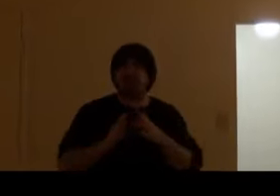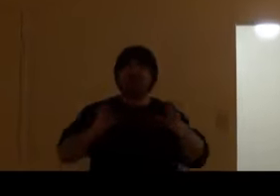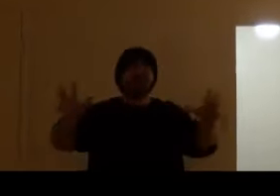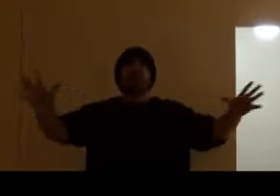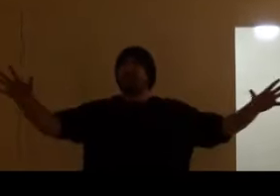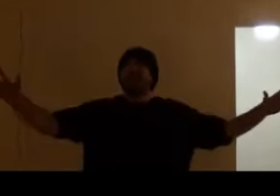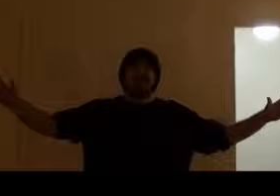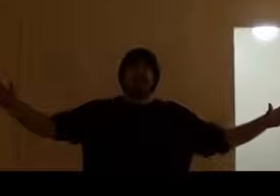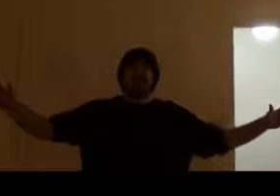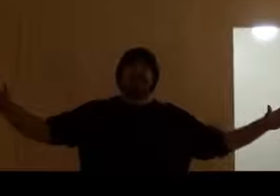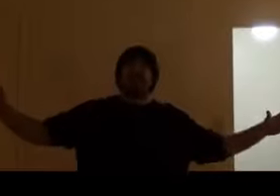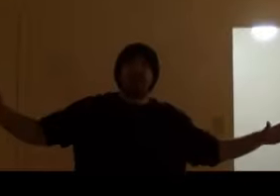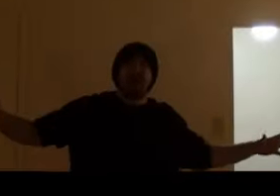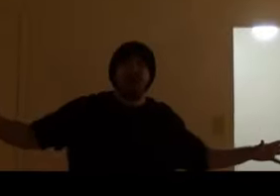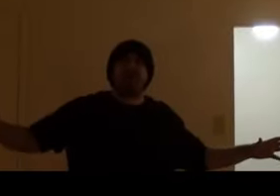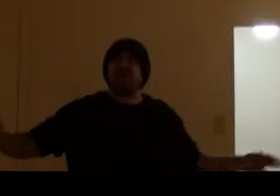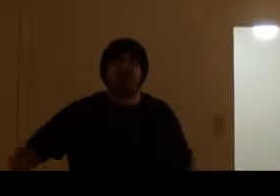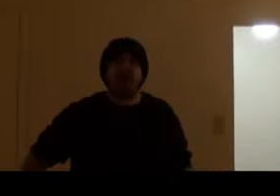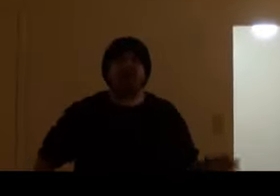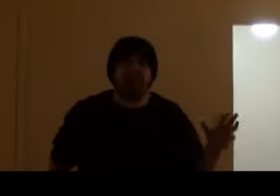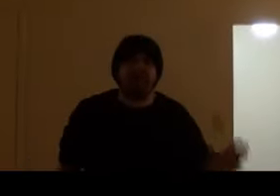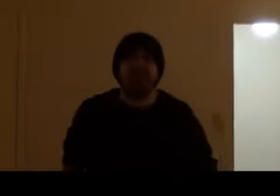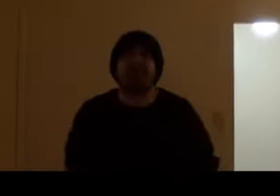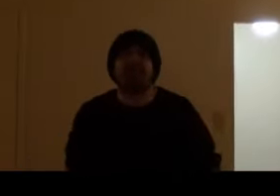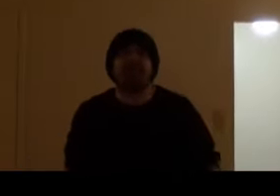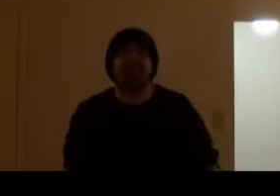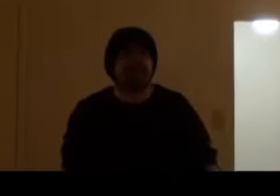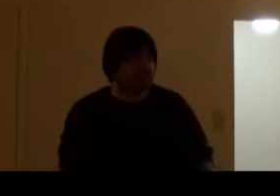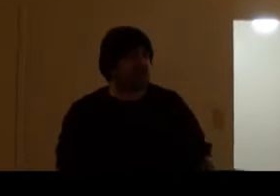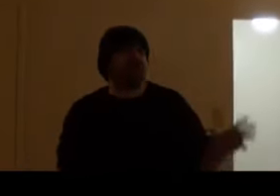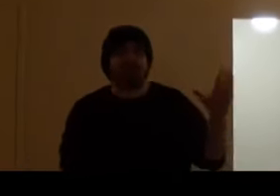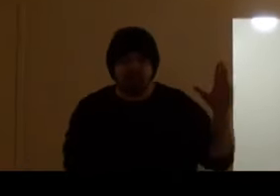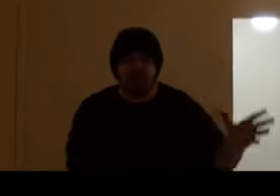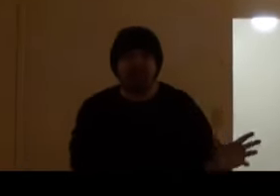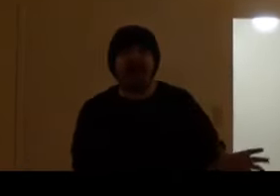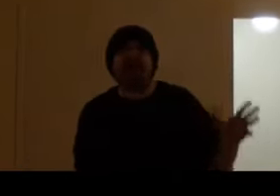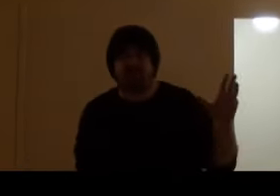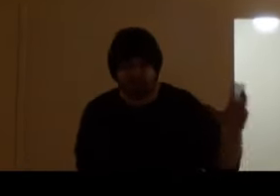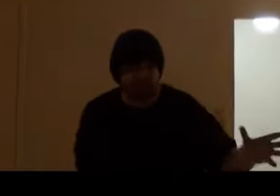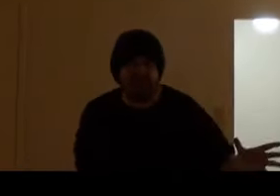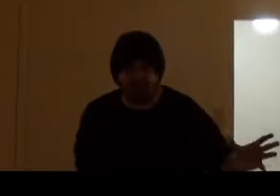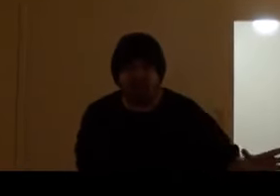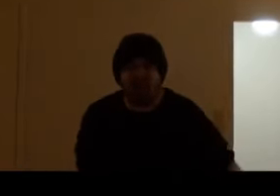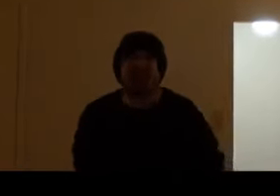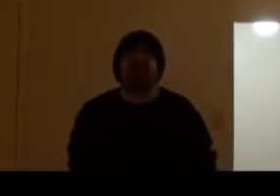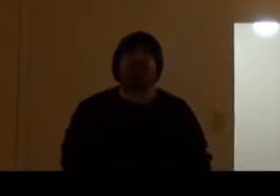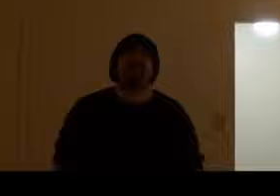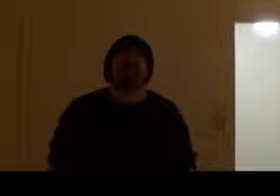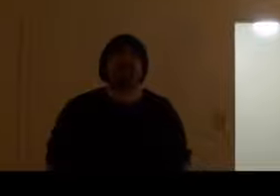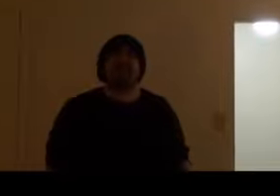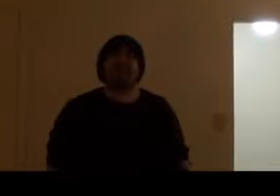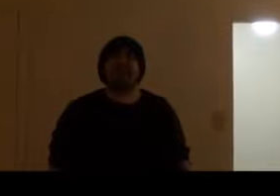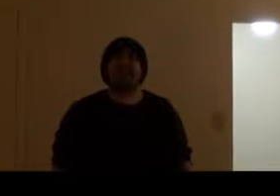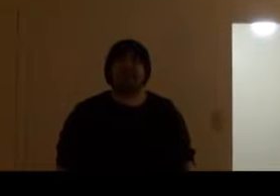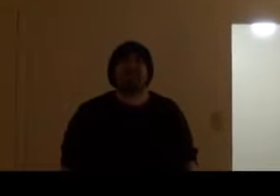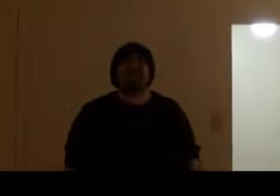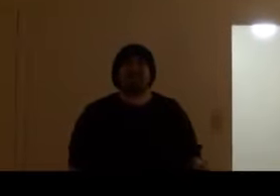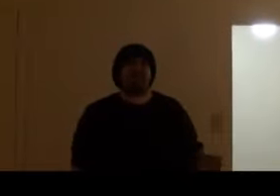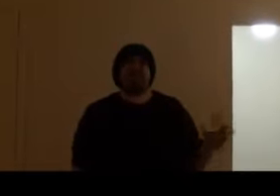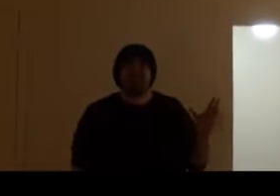leader of the guys that want to beat up the Shield? That should be Ryback's fucking stuff, okay? It's